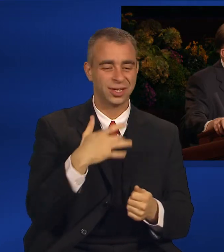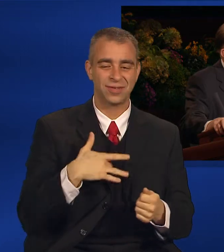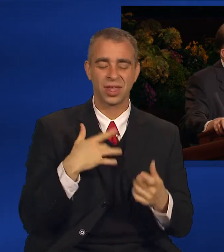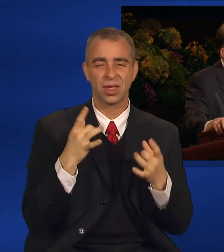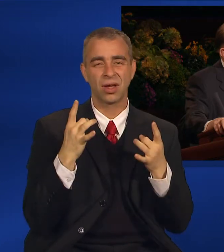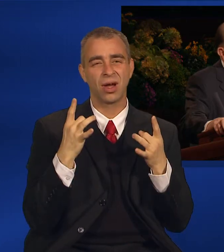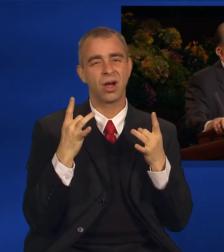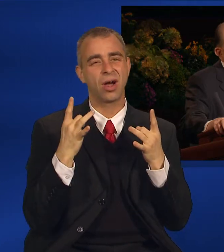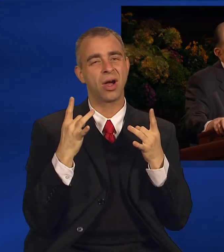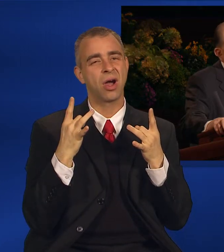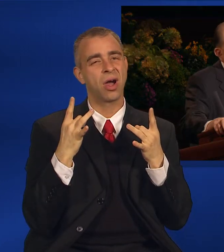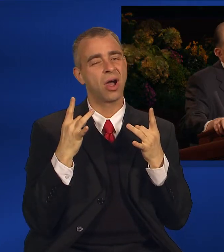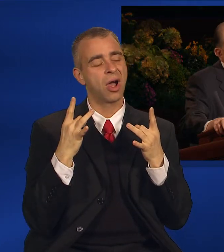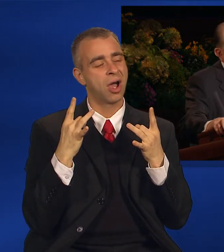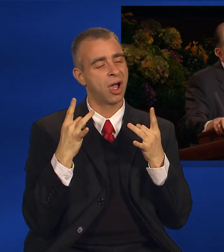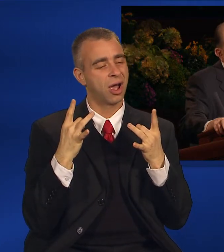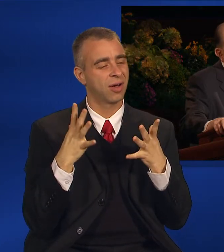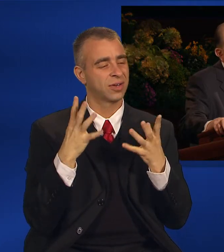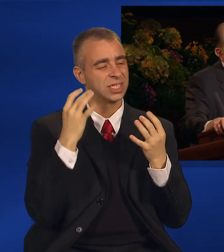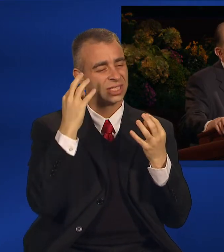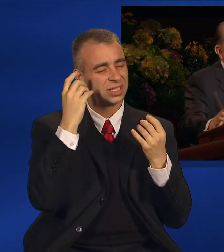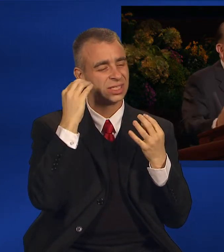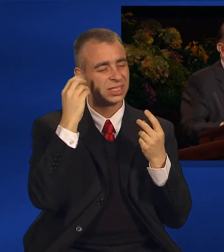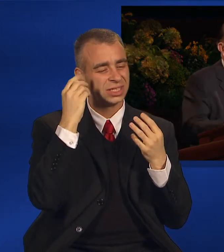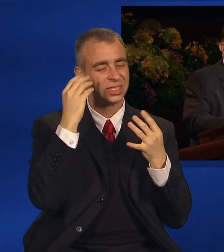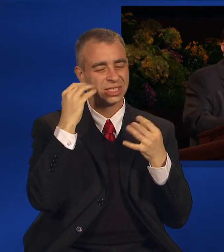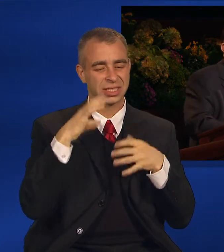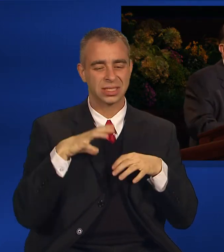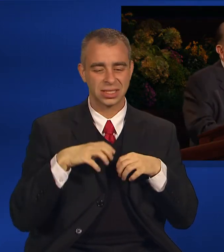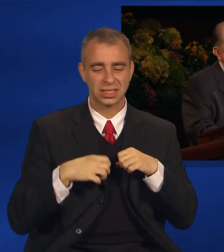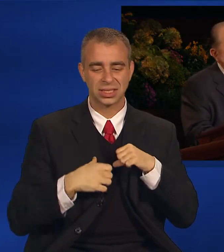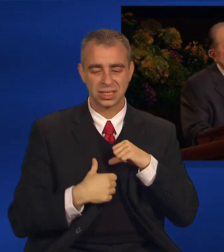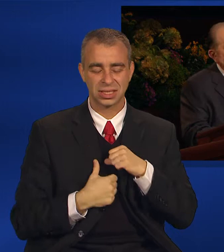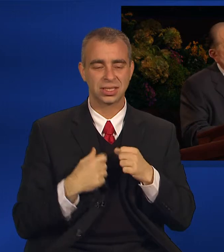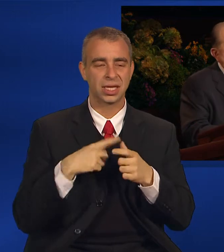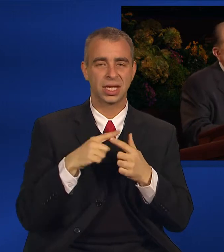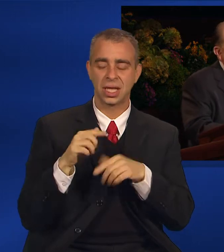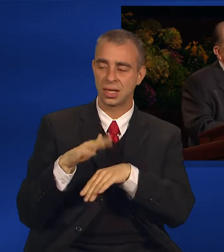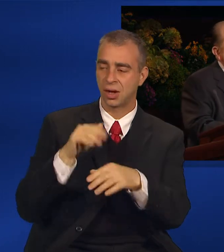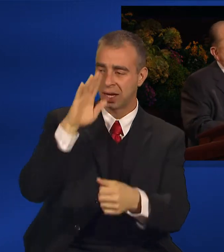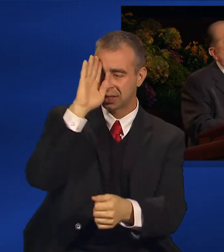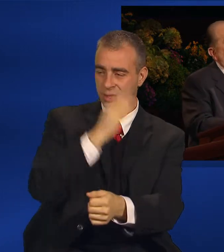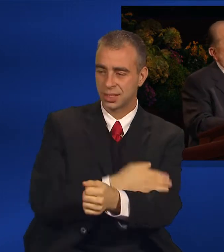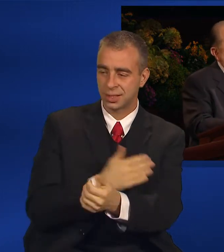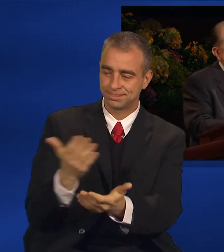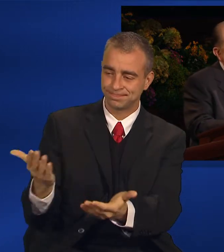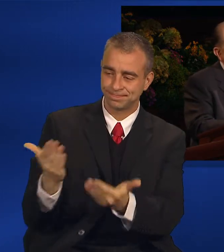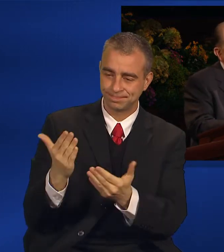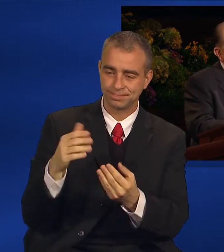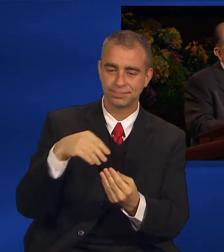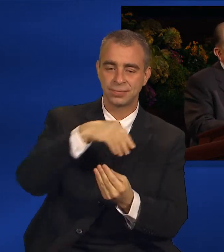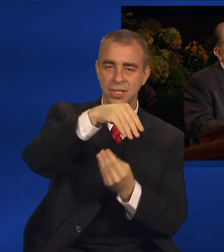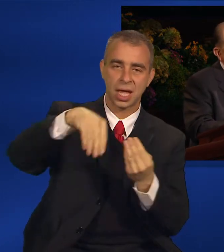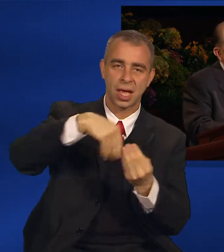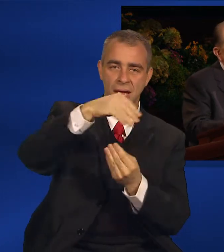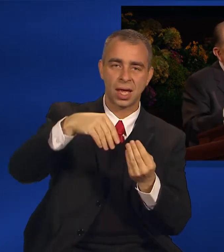and tortured his mind as he bound Isaac, laid him on the altar, and took the